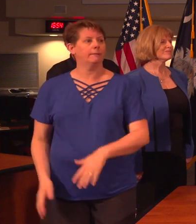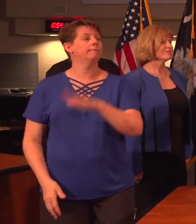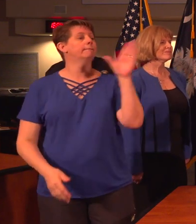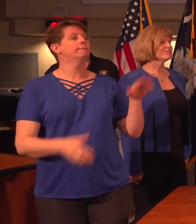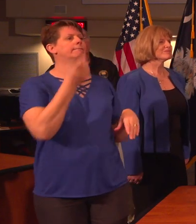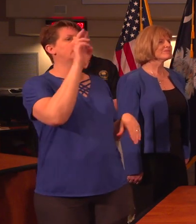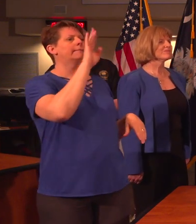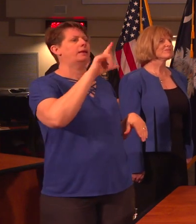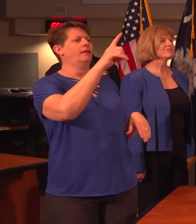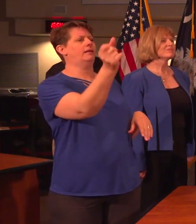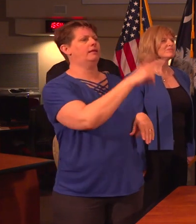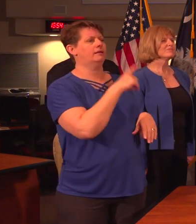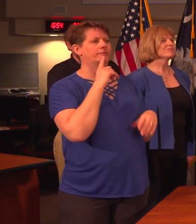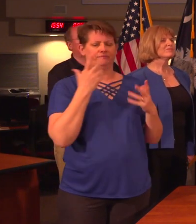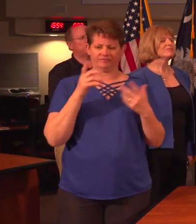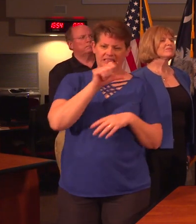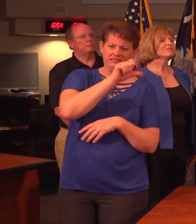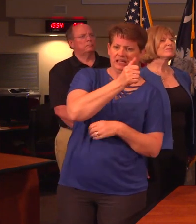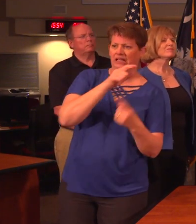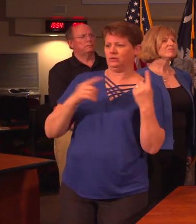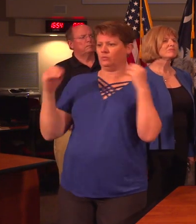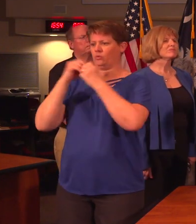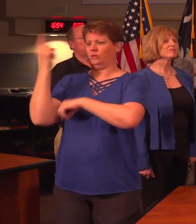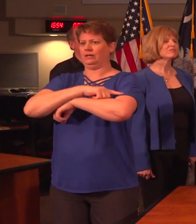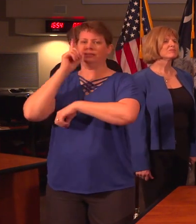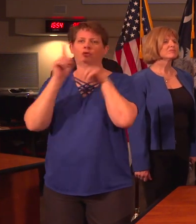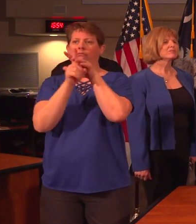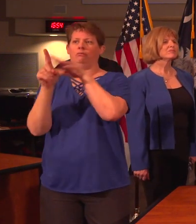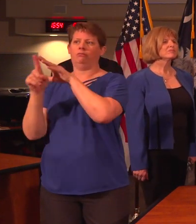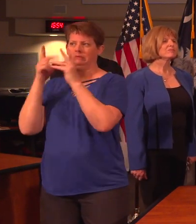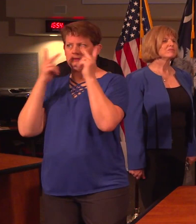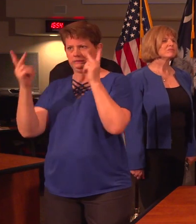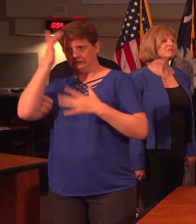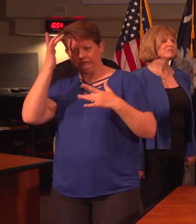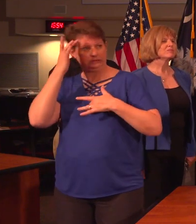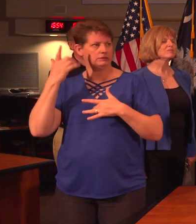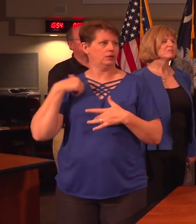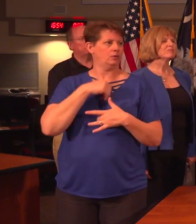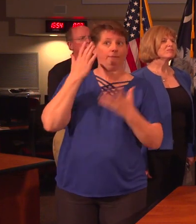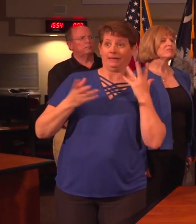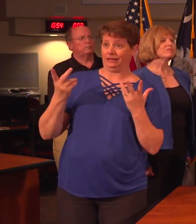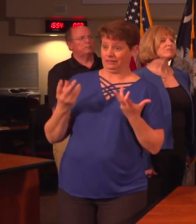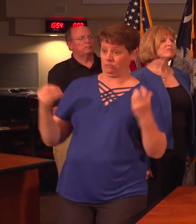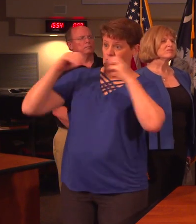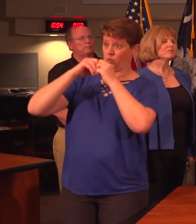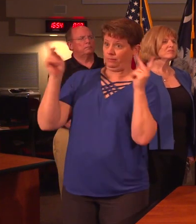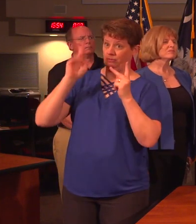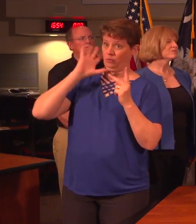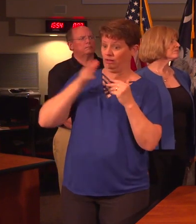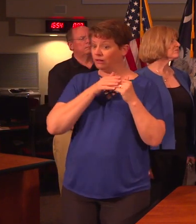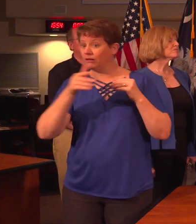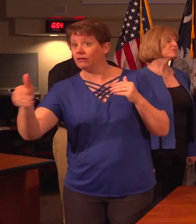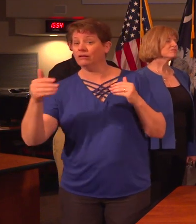people say that it can take 10 or so days for a lot of symptoms to show up and that we may be seeing a wave of more people in the